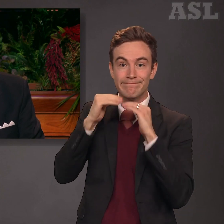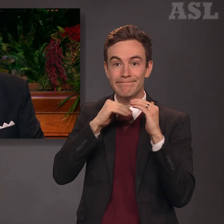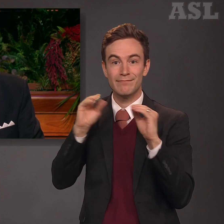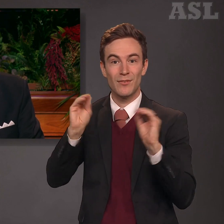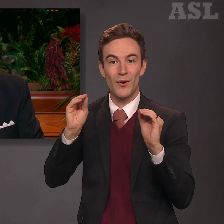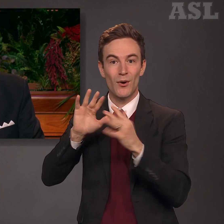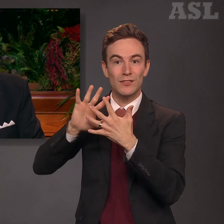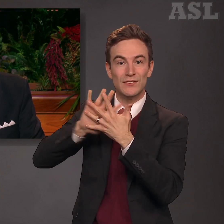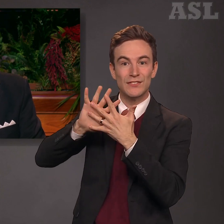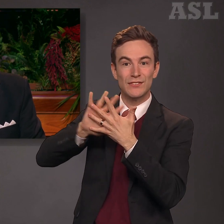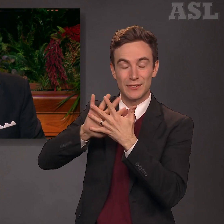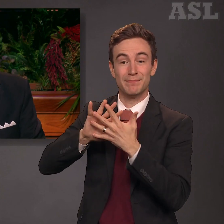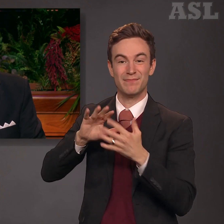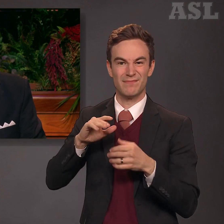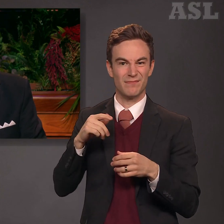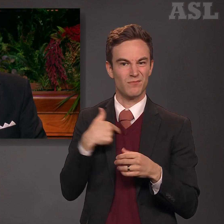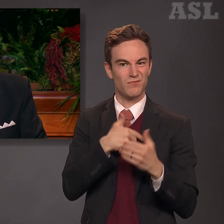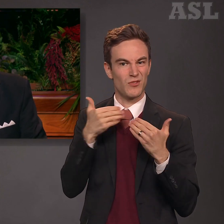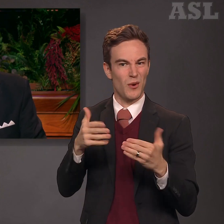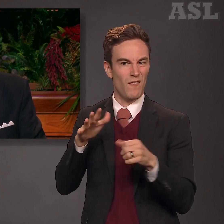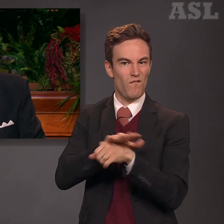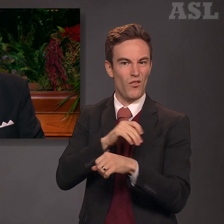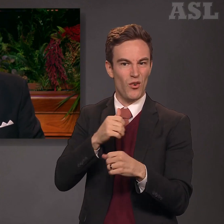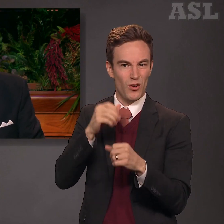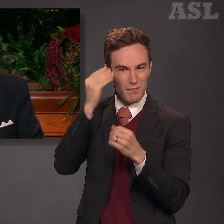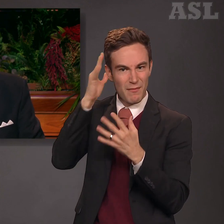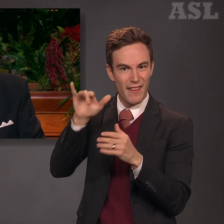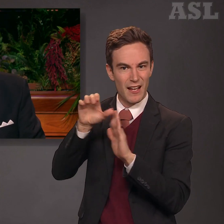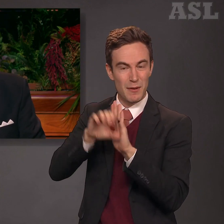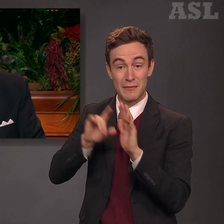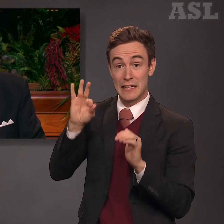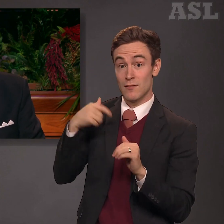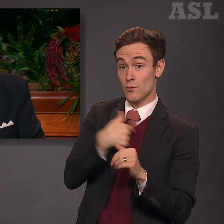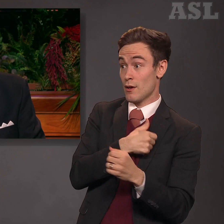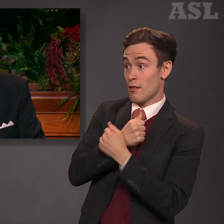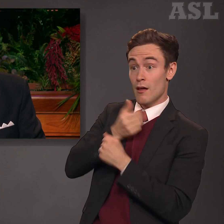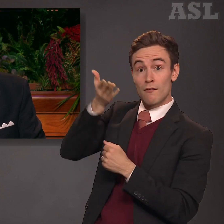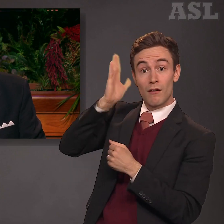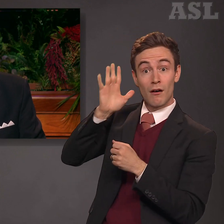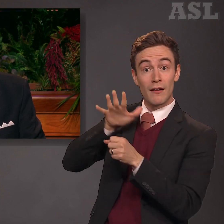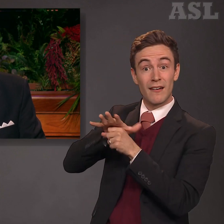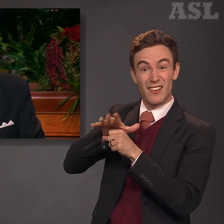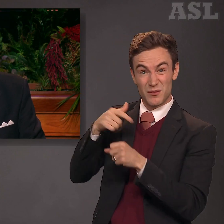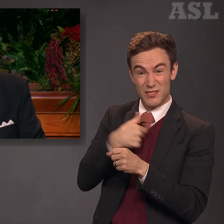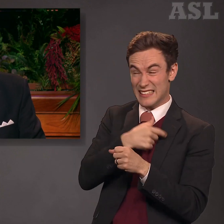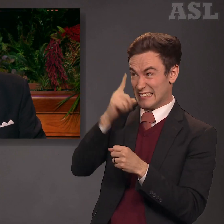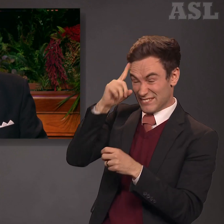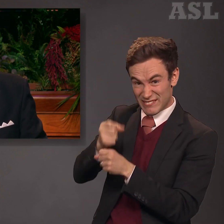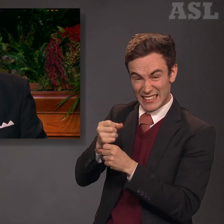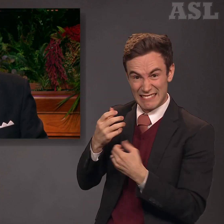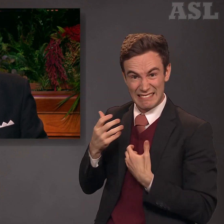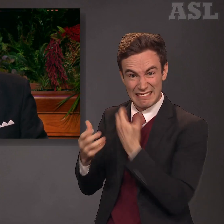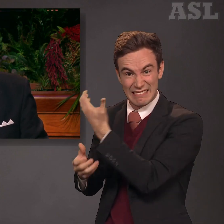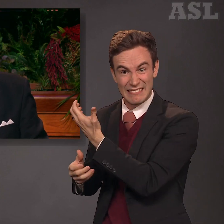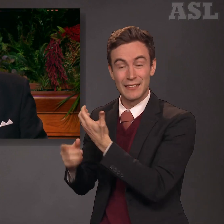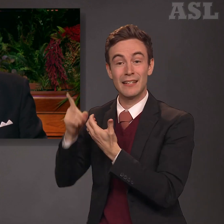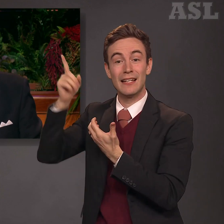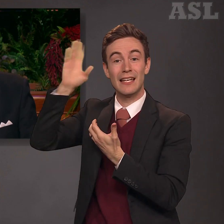to try to be fully faithful to Him, He will give us the ability, the capacity,